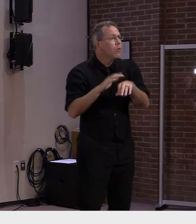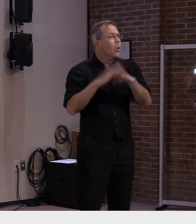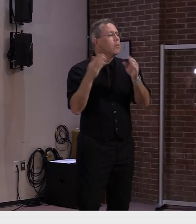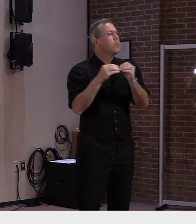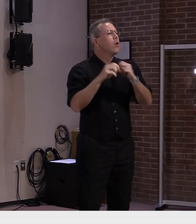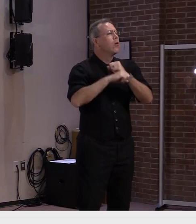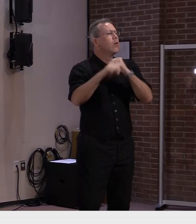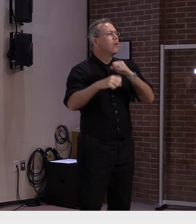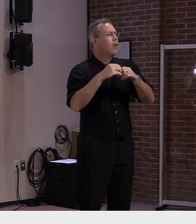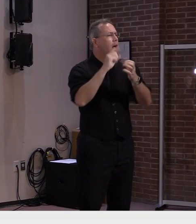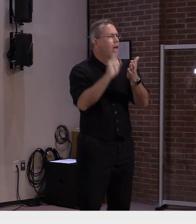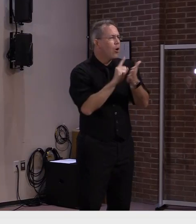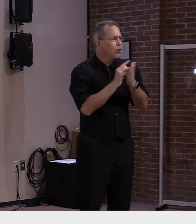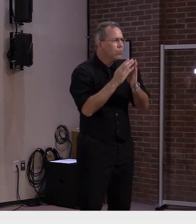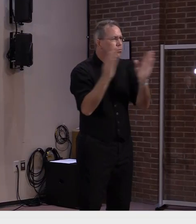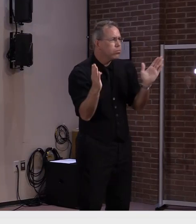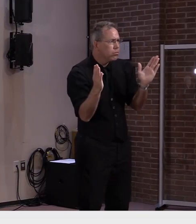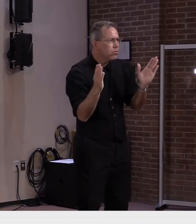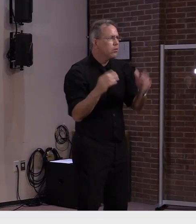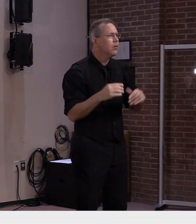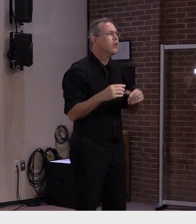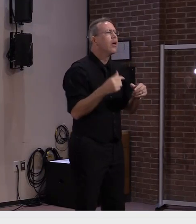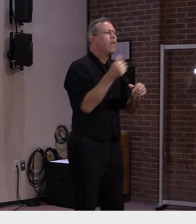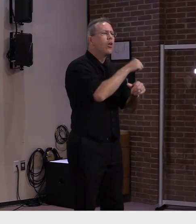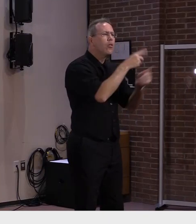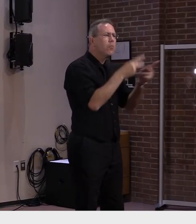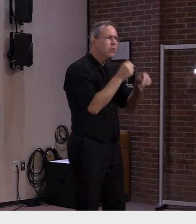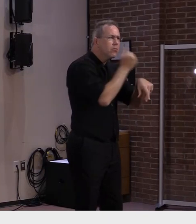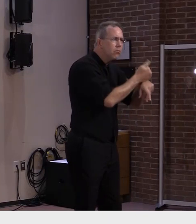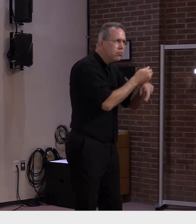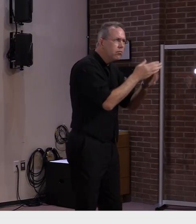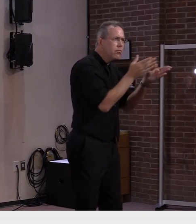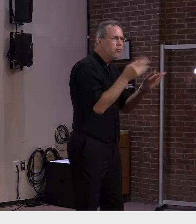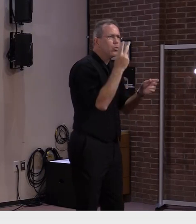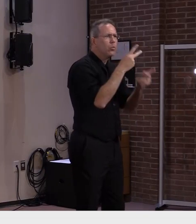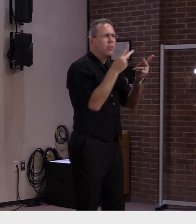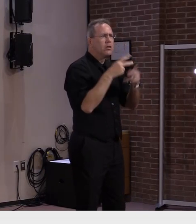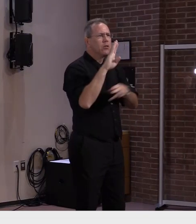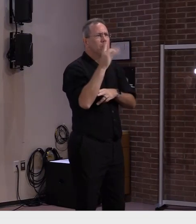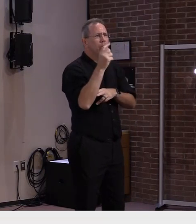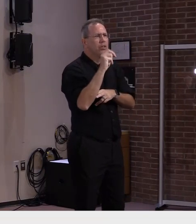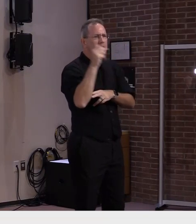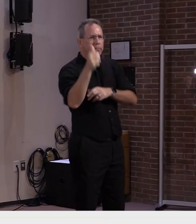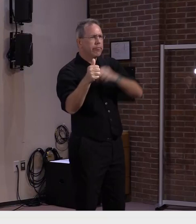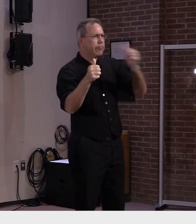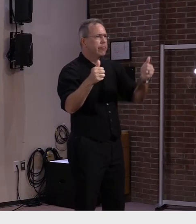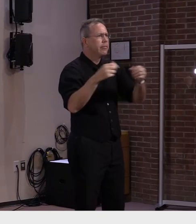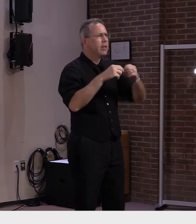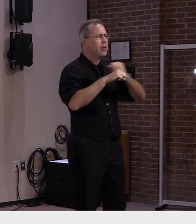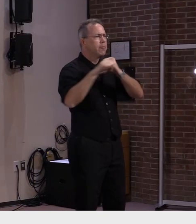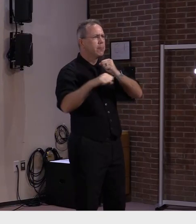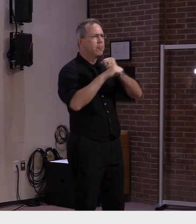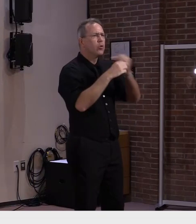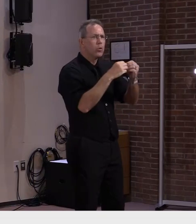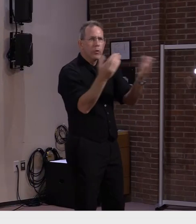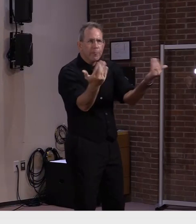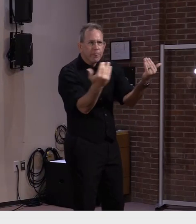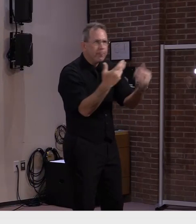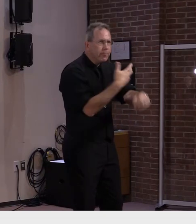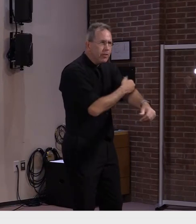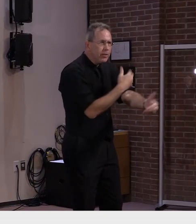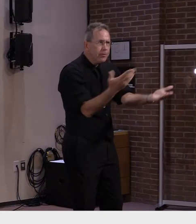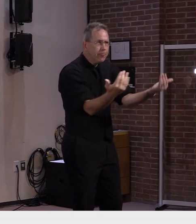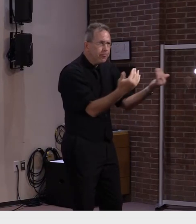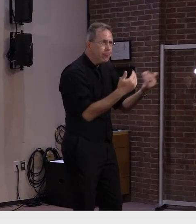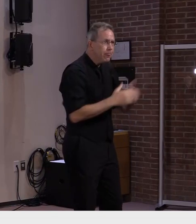this should help us meet any increased demand for testing just remember testing is free and easy so